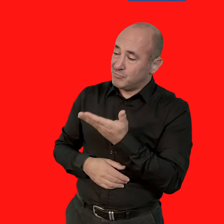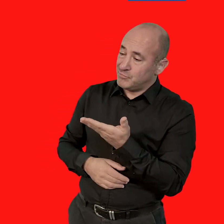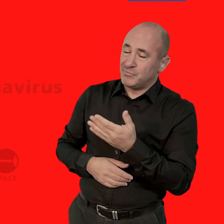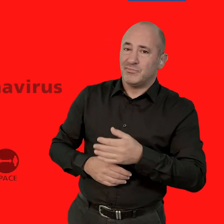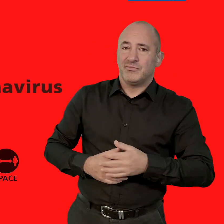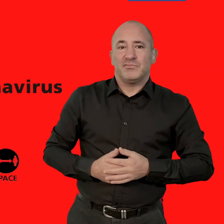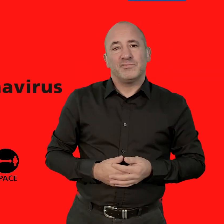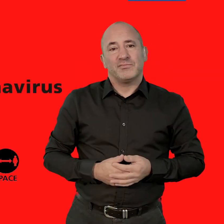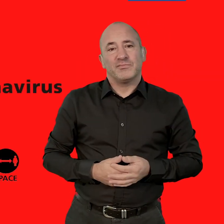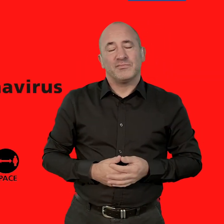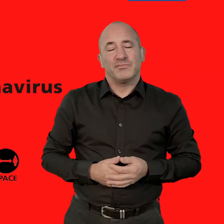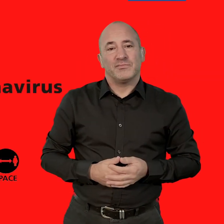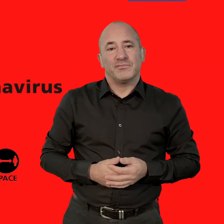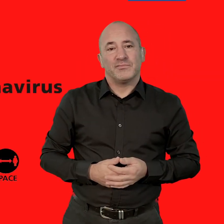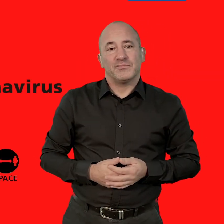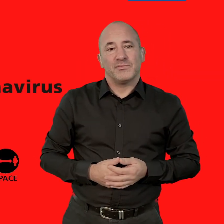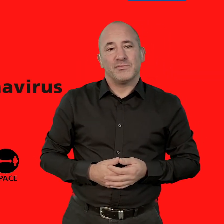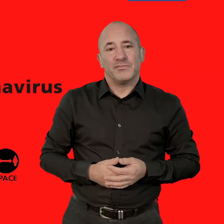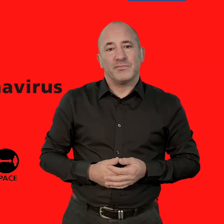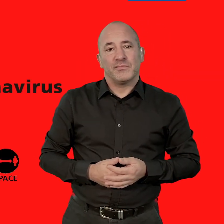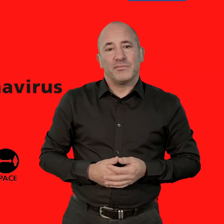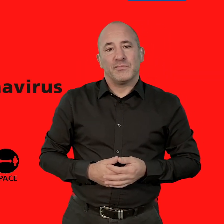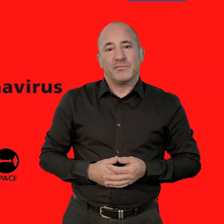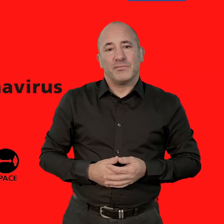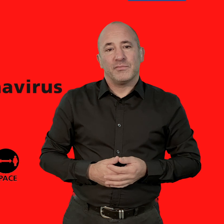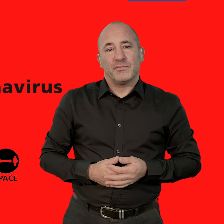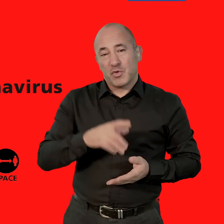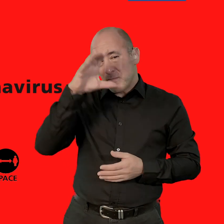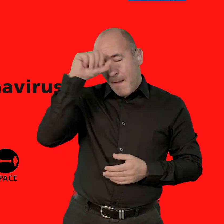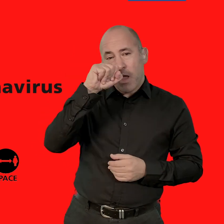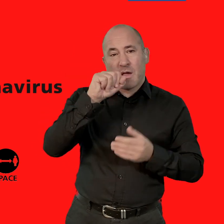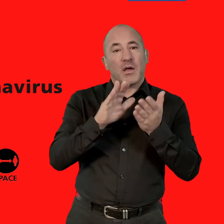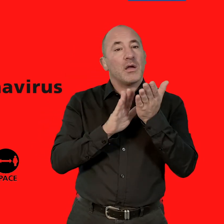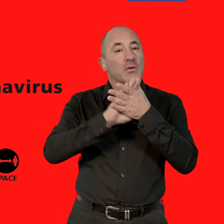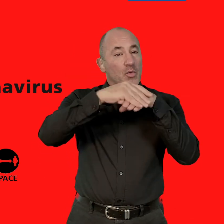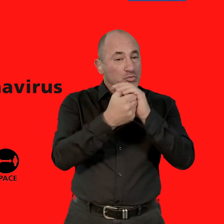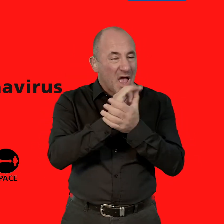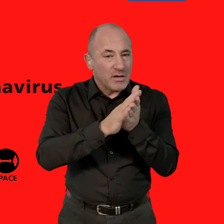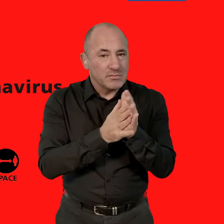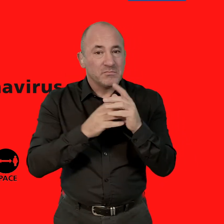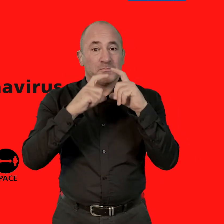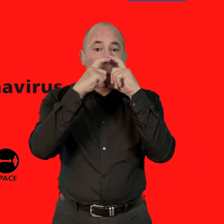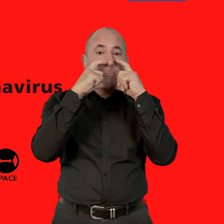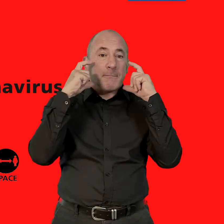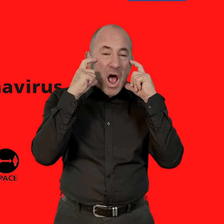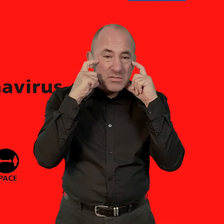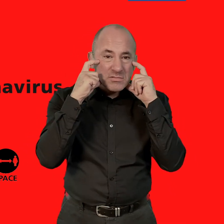gov.uk forward slash coronavirus. Remember, wash hands, cover